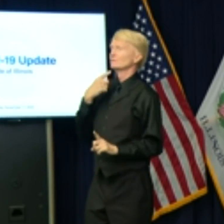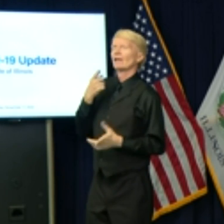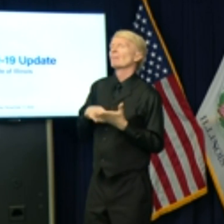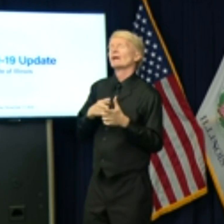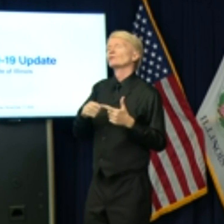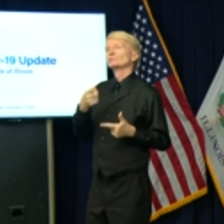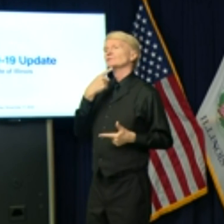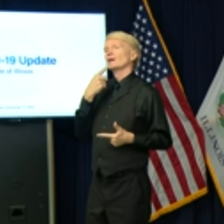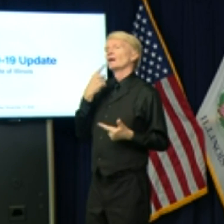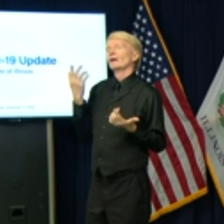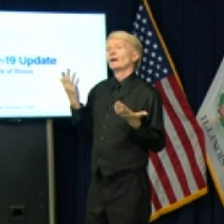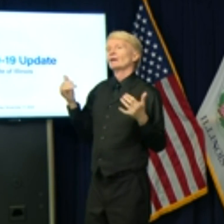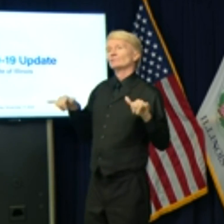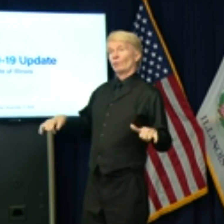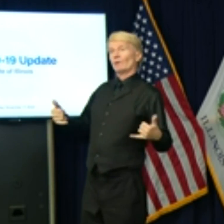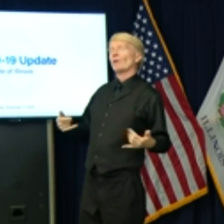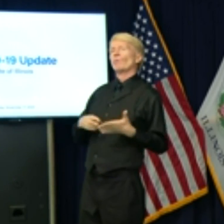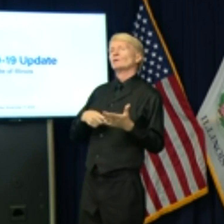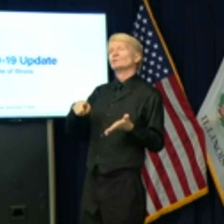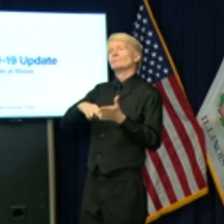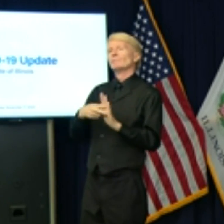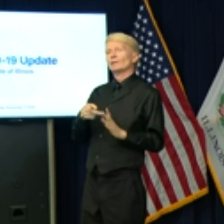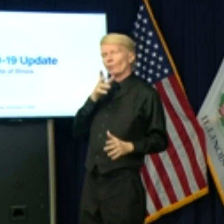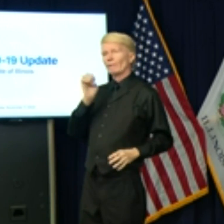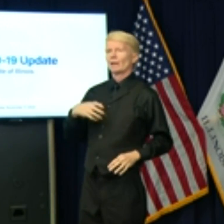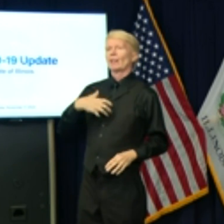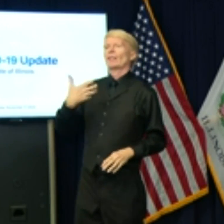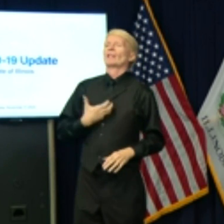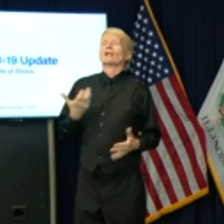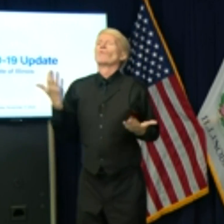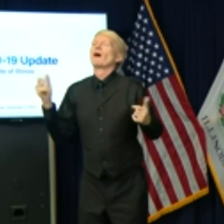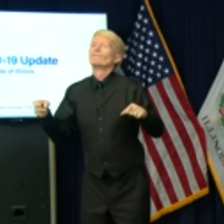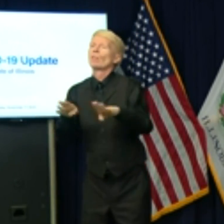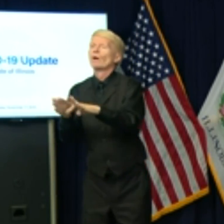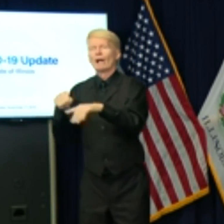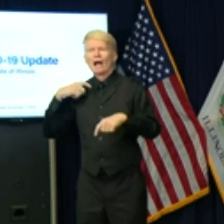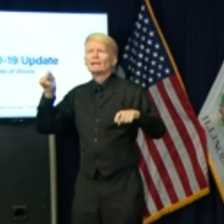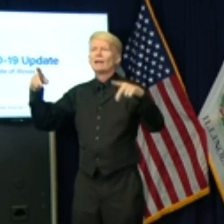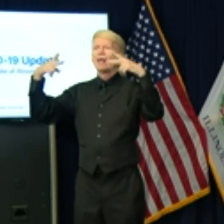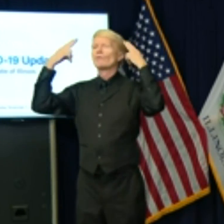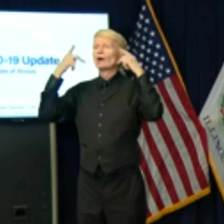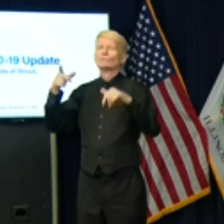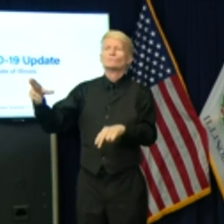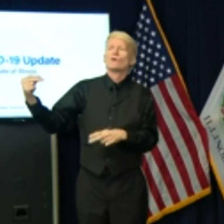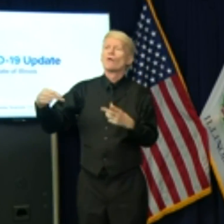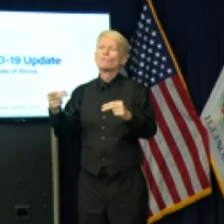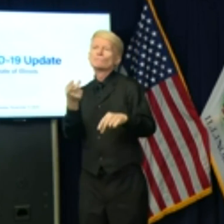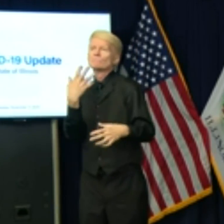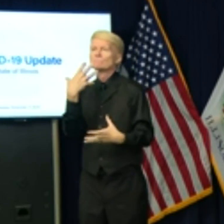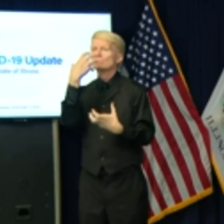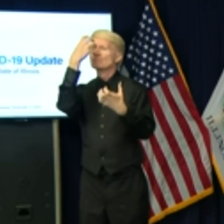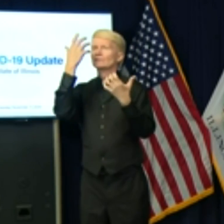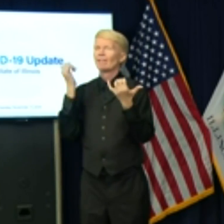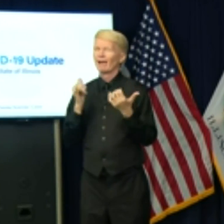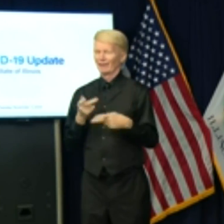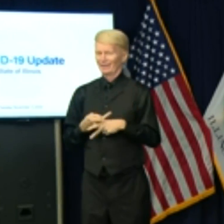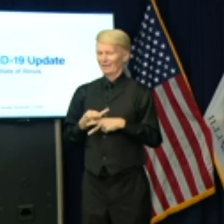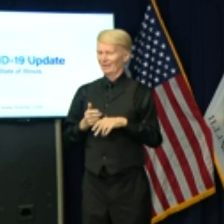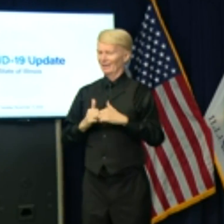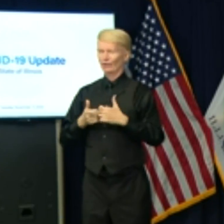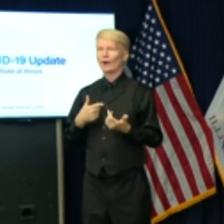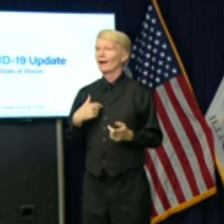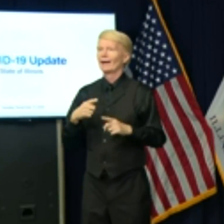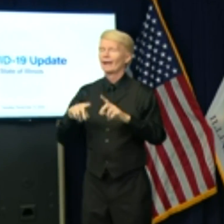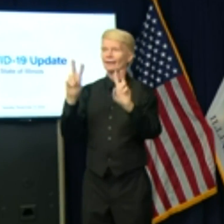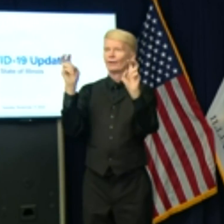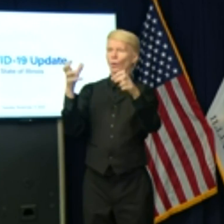Then they would be like, why do we have to close everything? We need to get our, you know, our hair cut. We need to be able to take care of ourselves. I mean, there's no way to